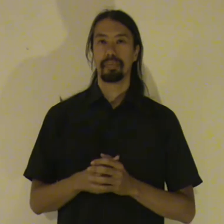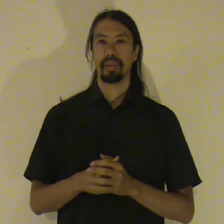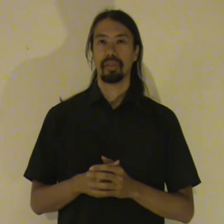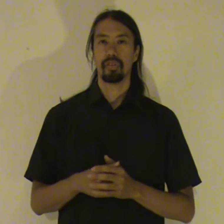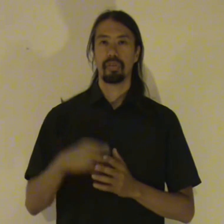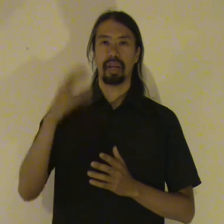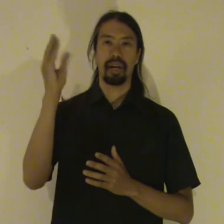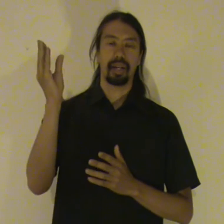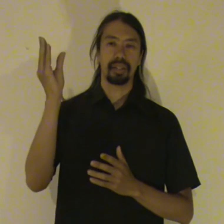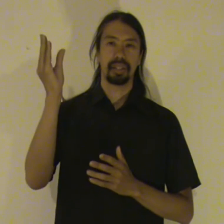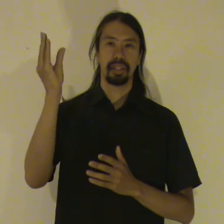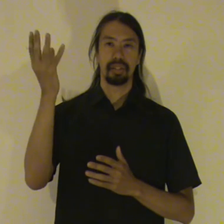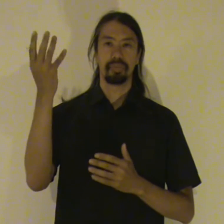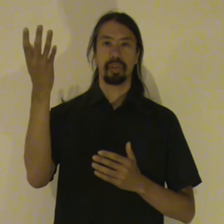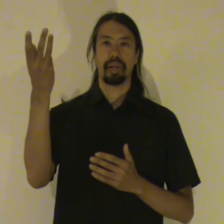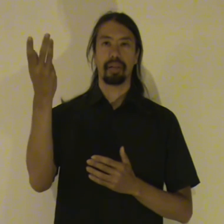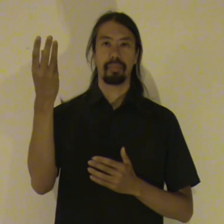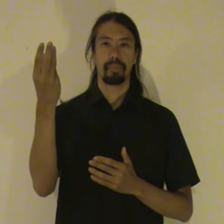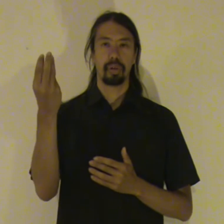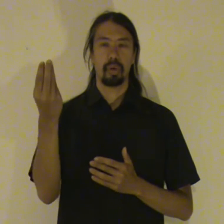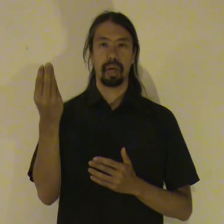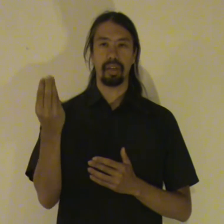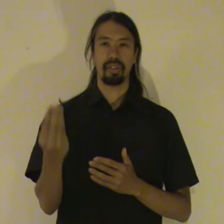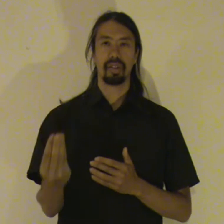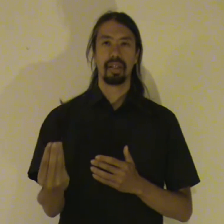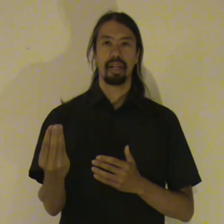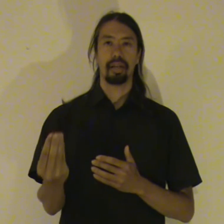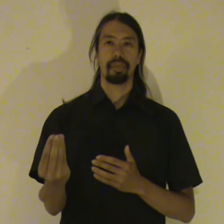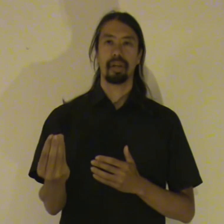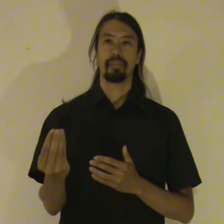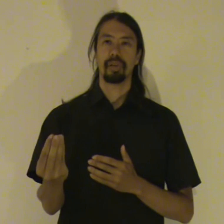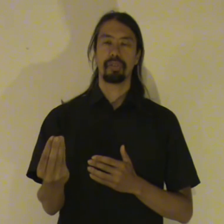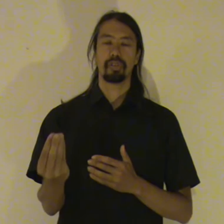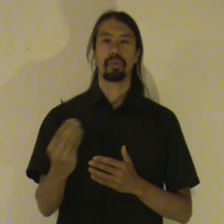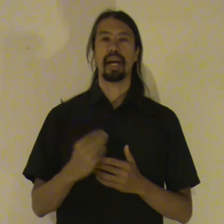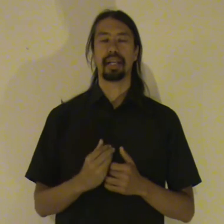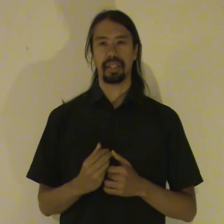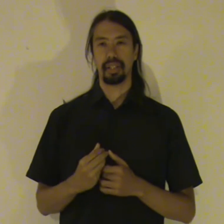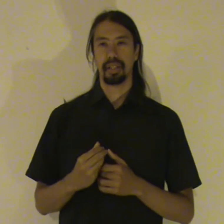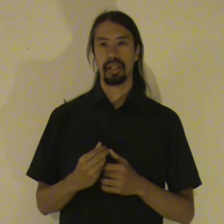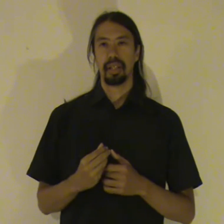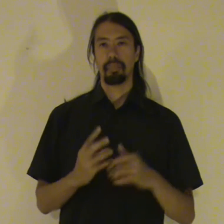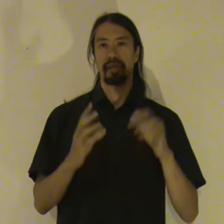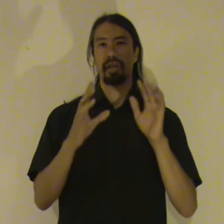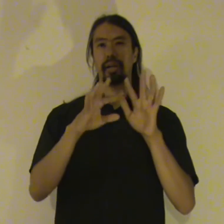Because higher energies. In a way coalesce. And become a physical reality. But there are